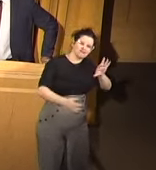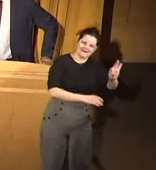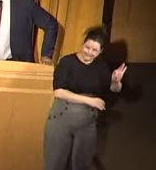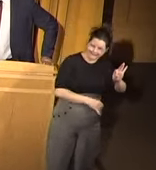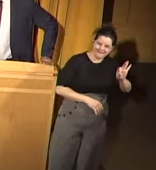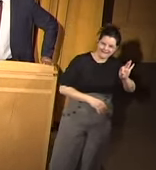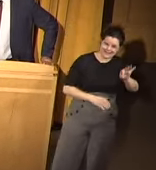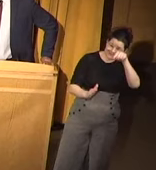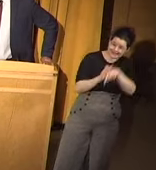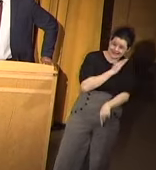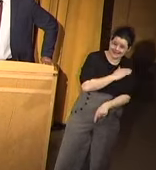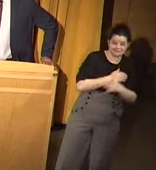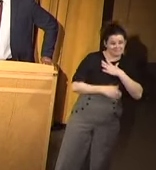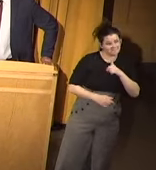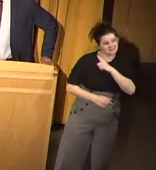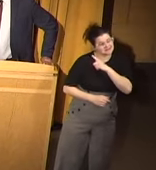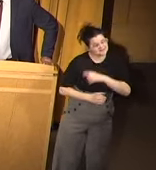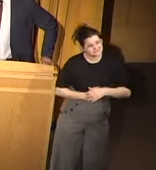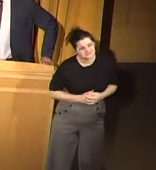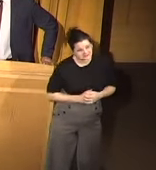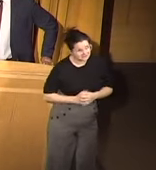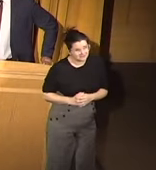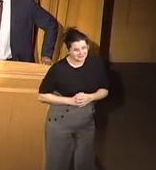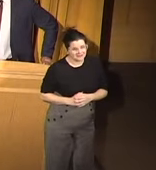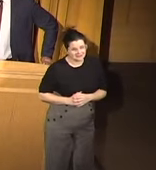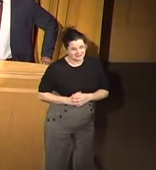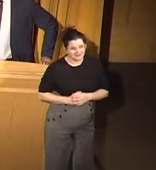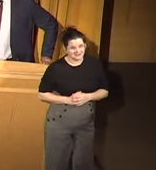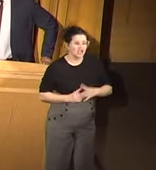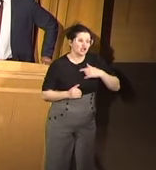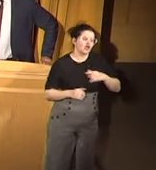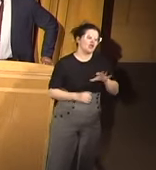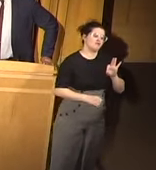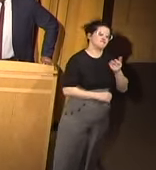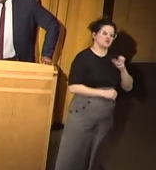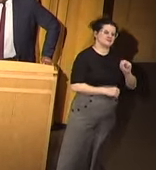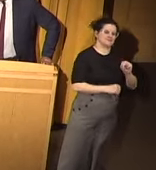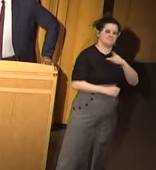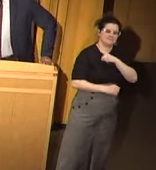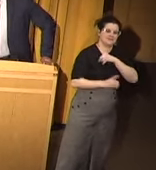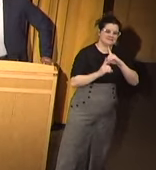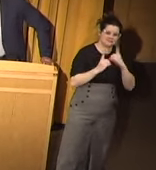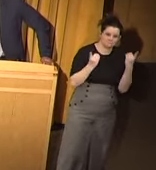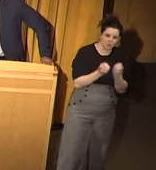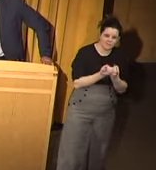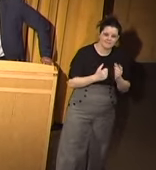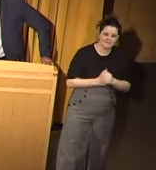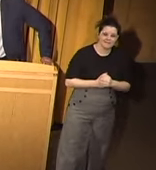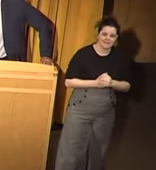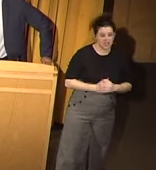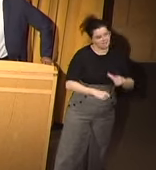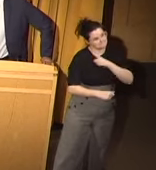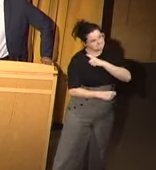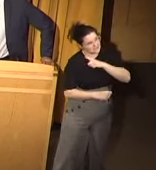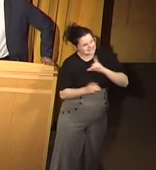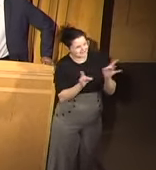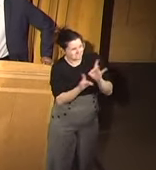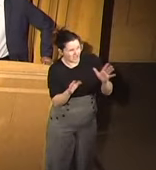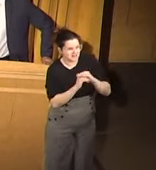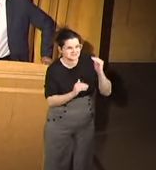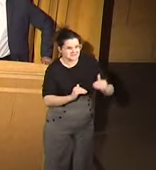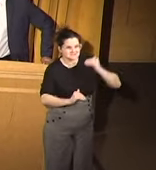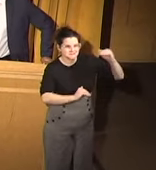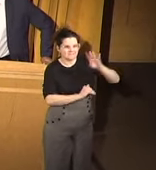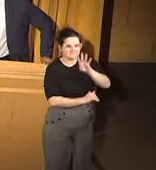39 killings by police. Purpose of police department. Police violence is up